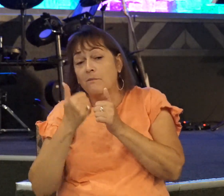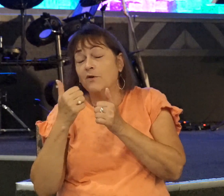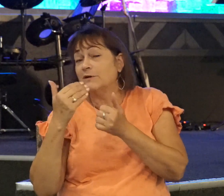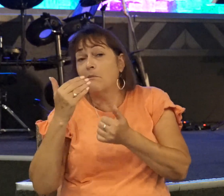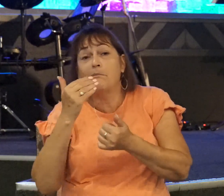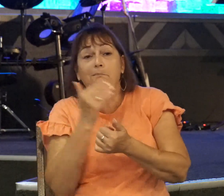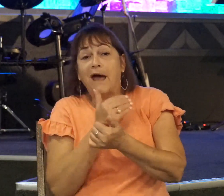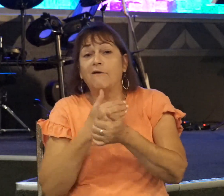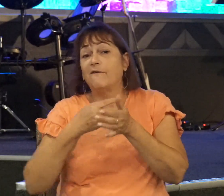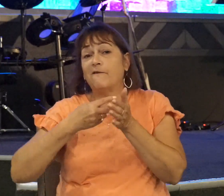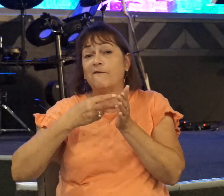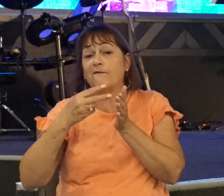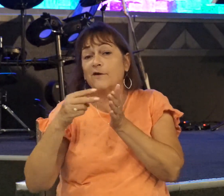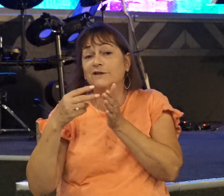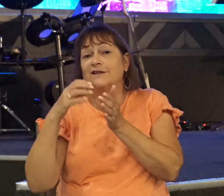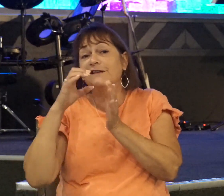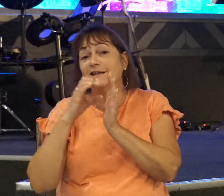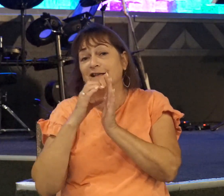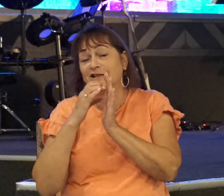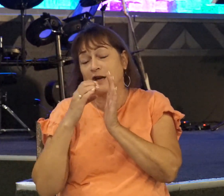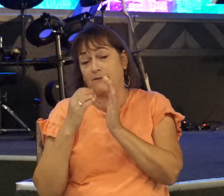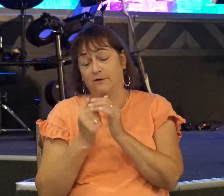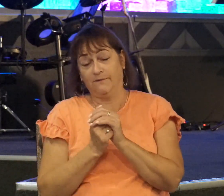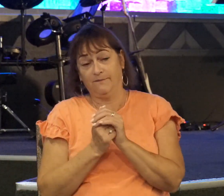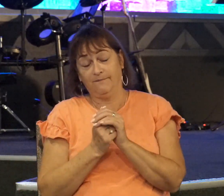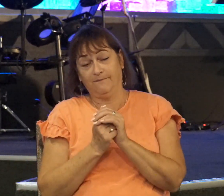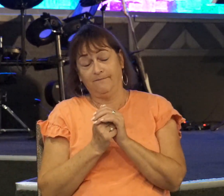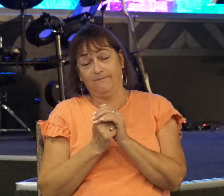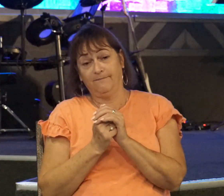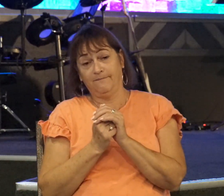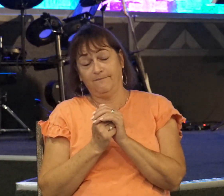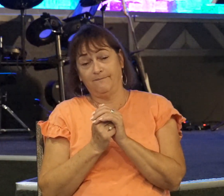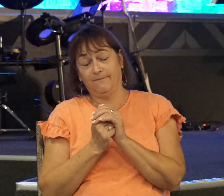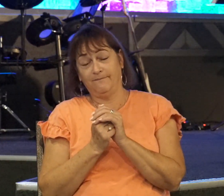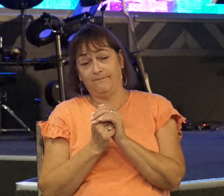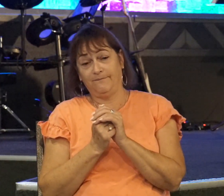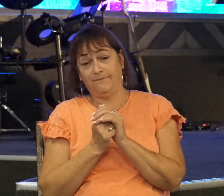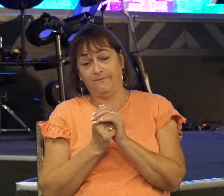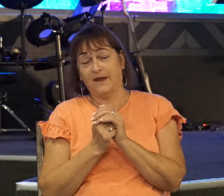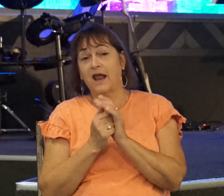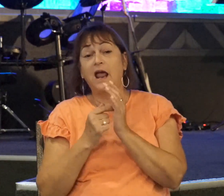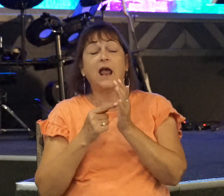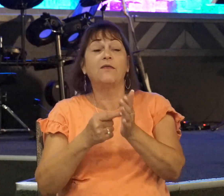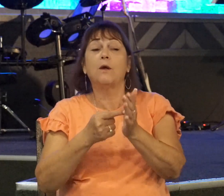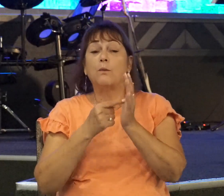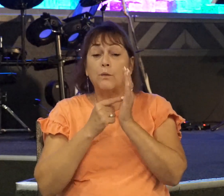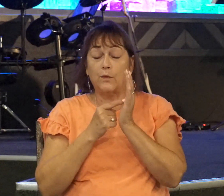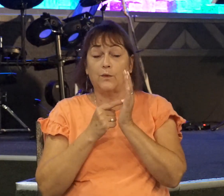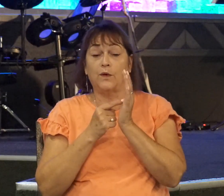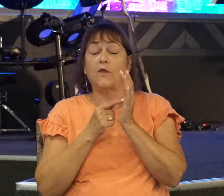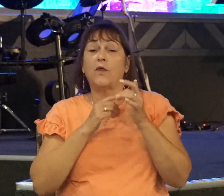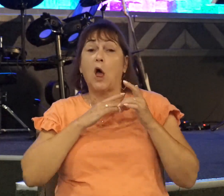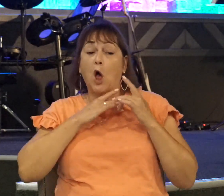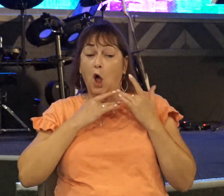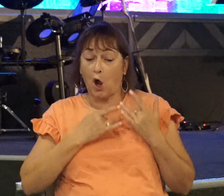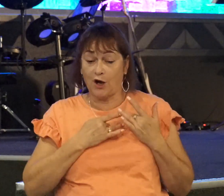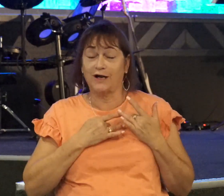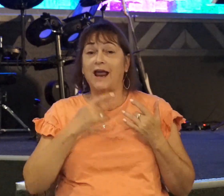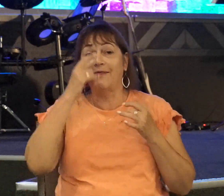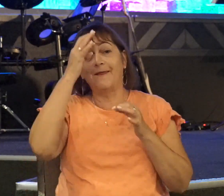verses in this chapter. And they reveal to us the heart and the faith of